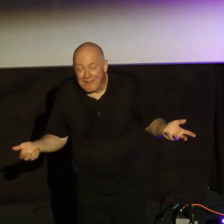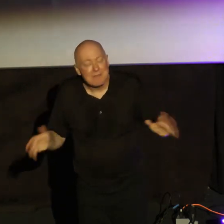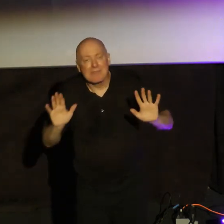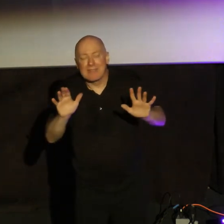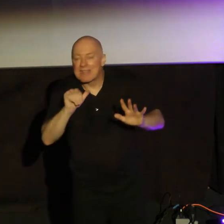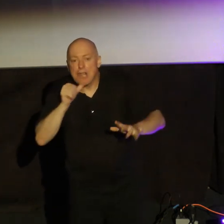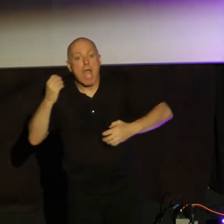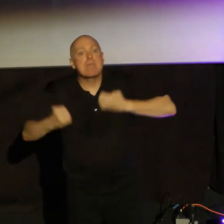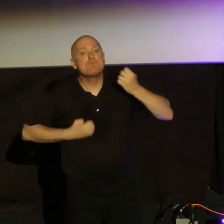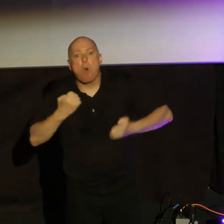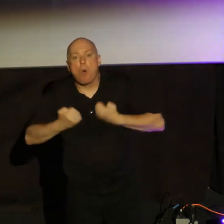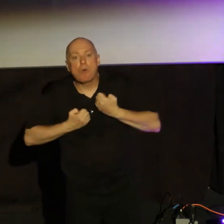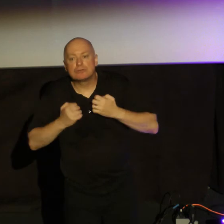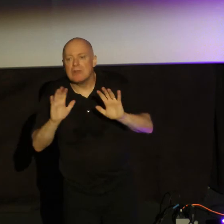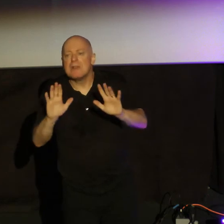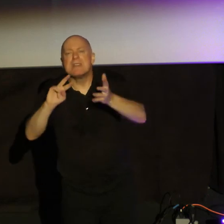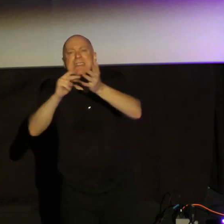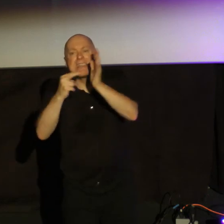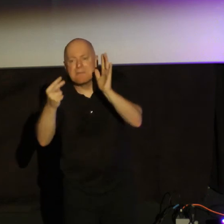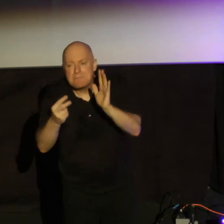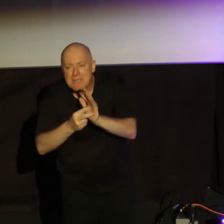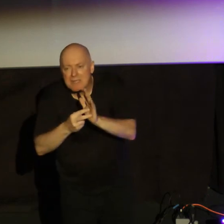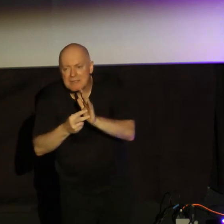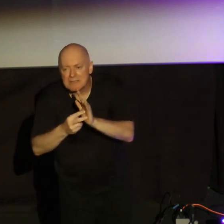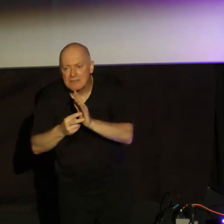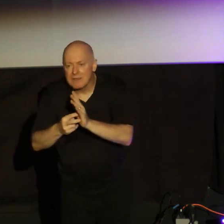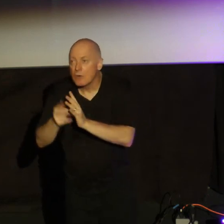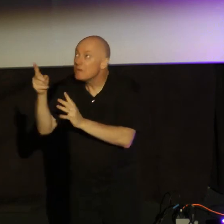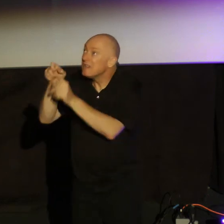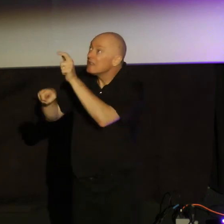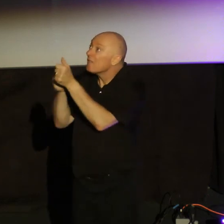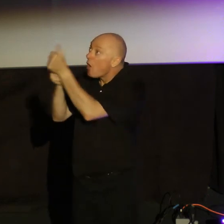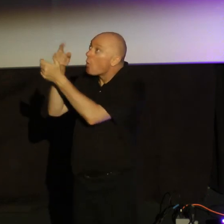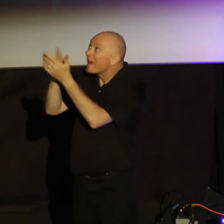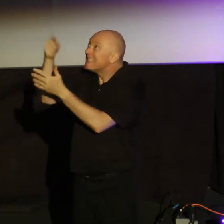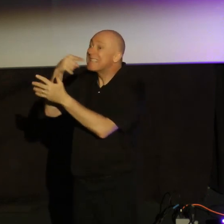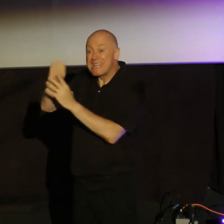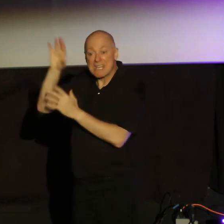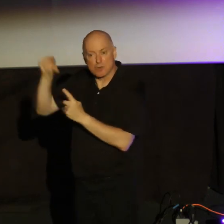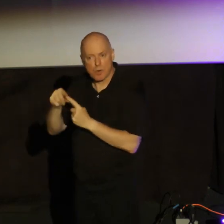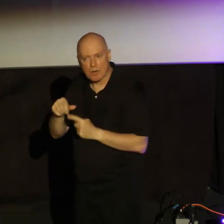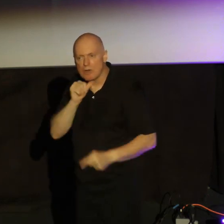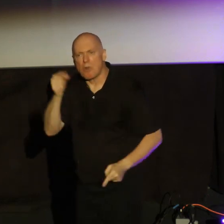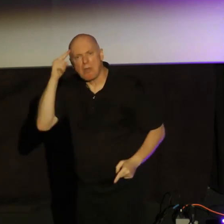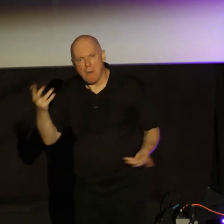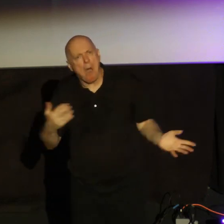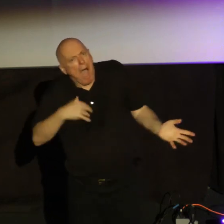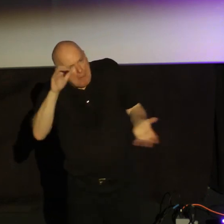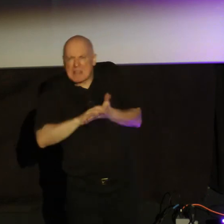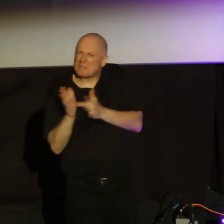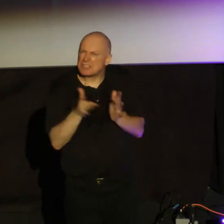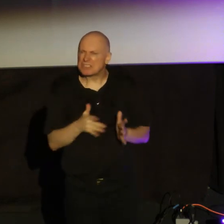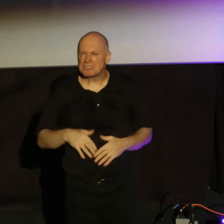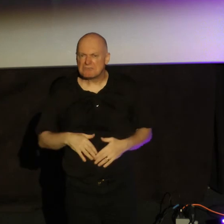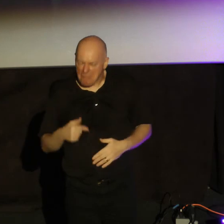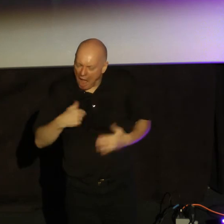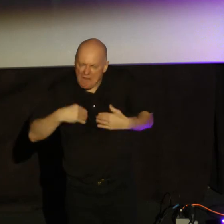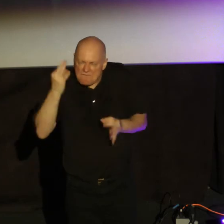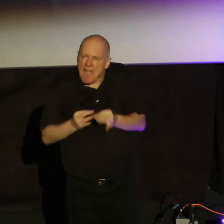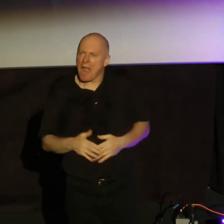call. That's a call to what God has said through His Word. Do not think, but I know I believe in Jesus. No, I have faith. No, I've been coming